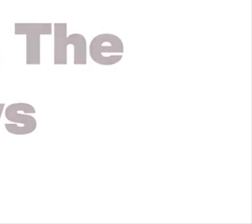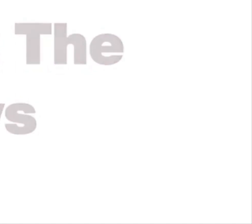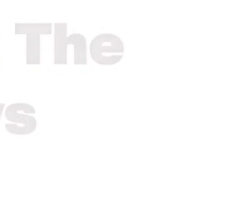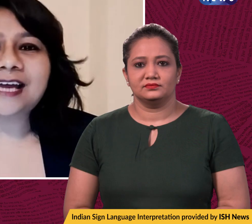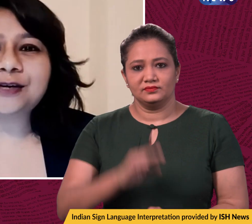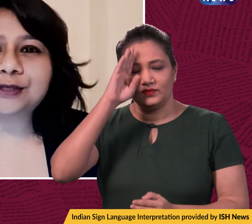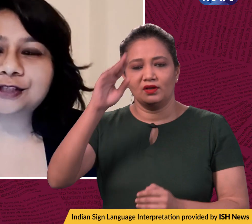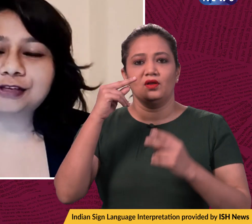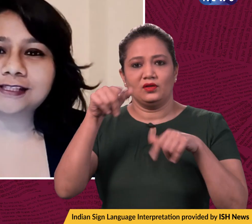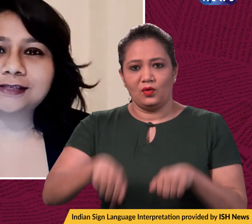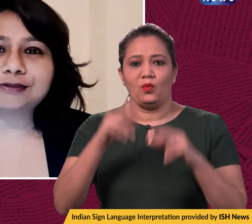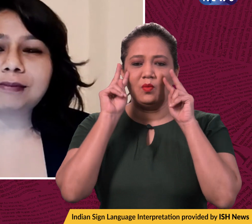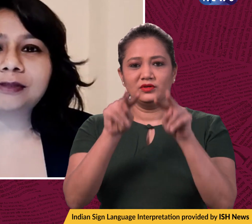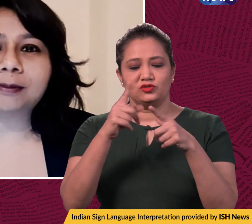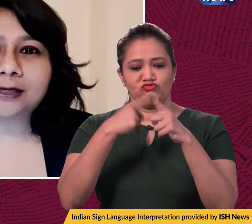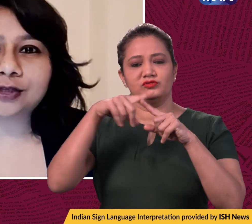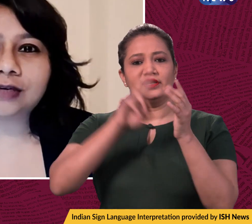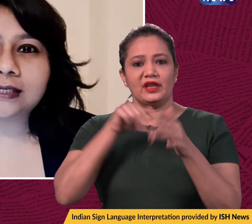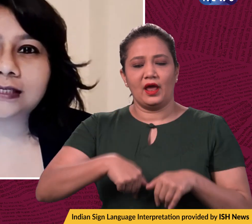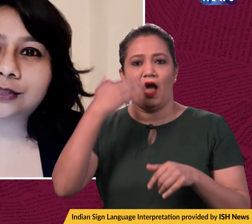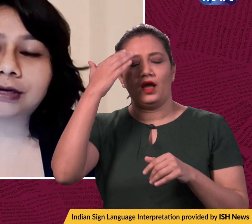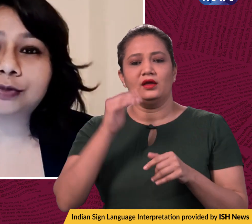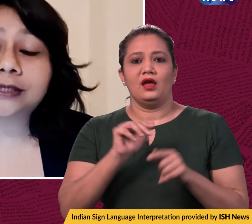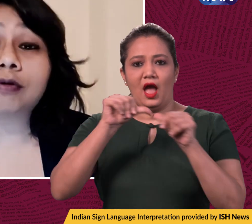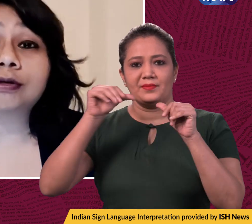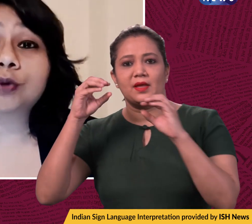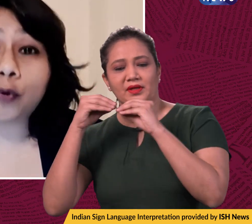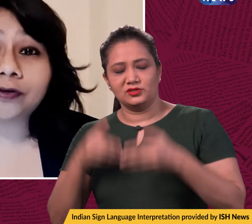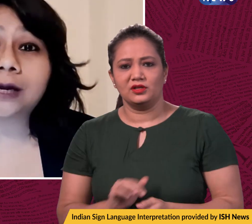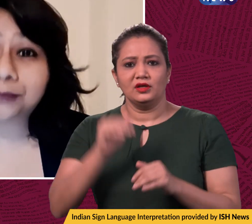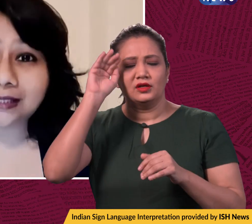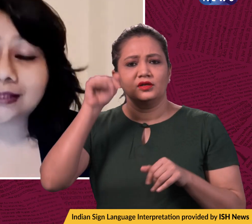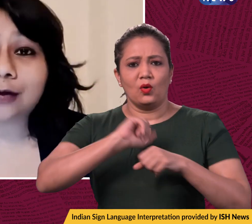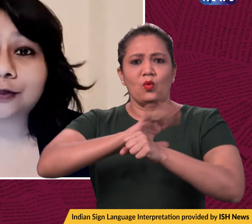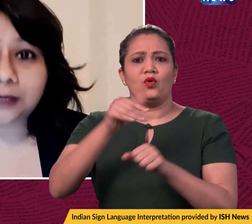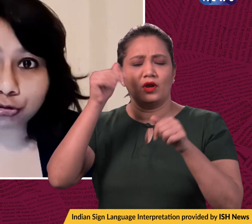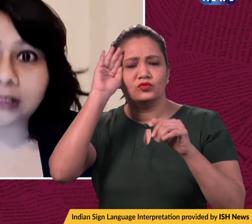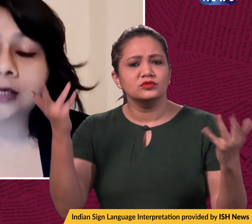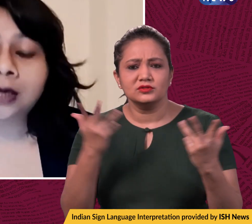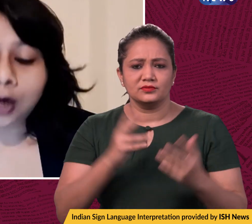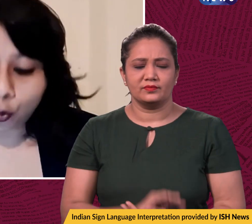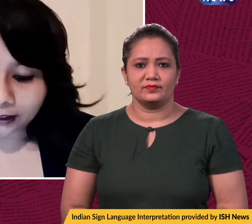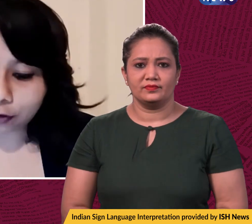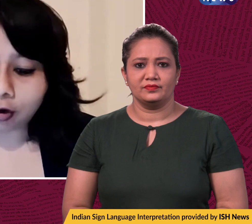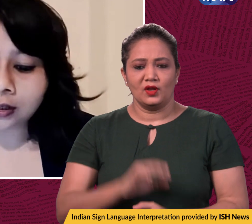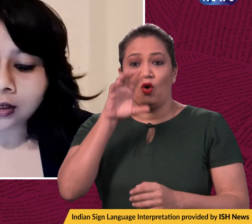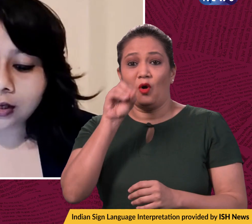Hi, you're watching Just the News. I'm Amasa Waluchandra. Let's get straight to it on to COVID updates now, especially Omicron. A